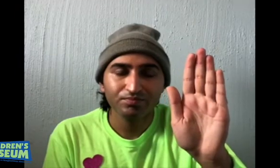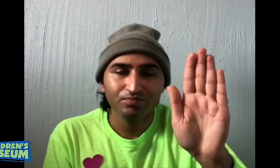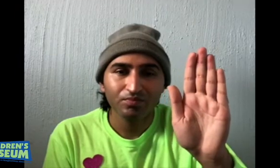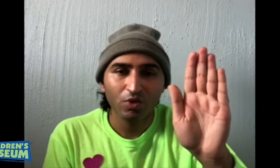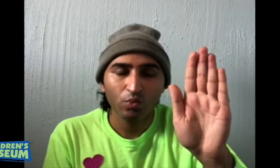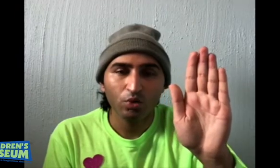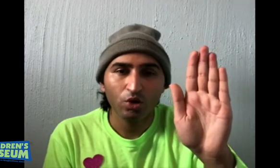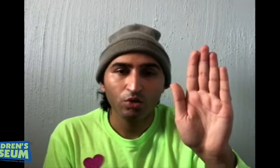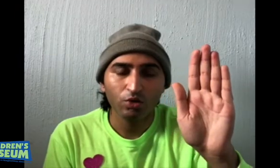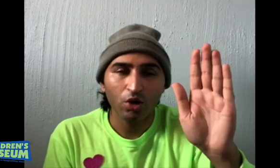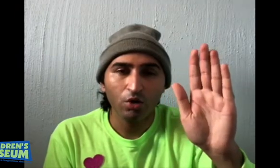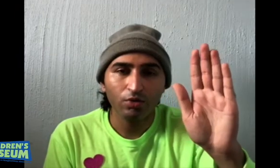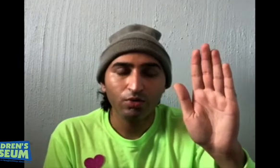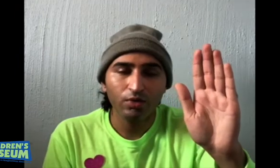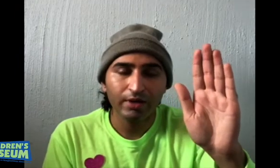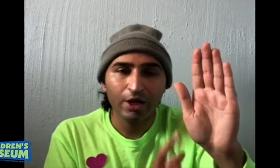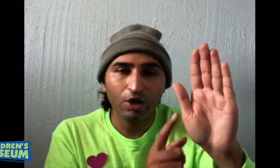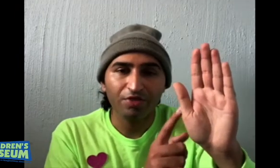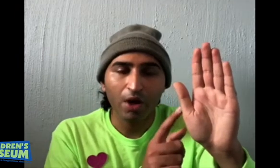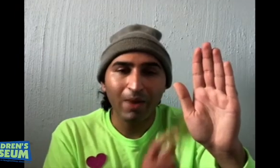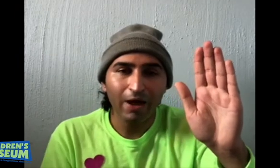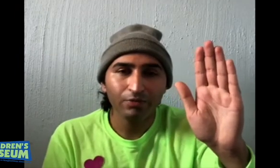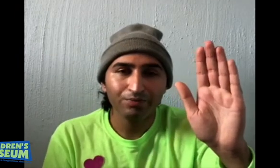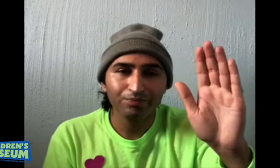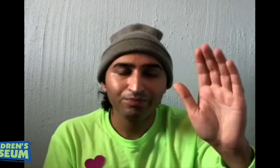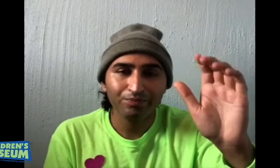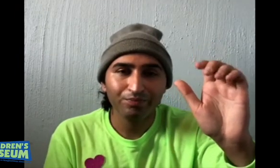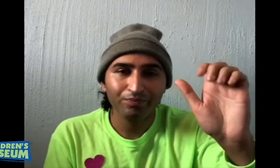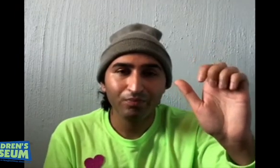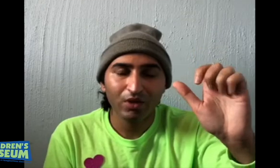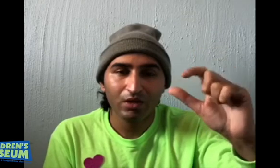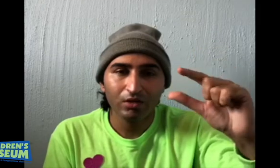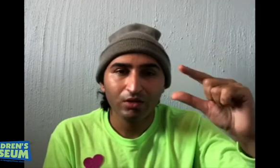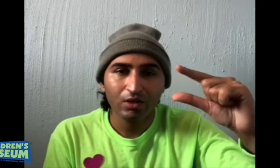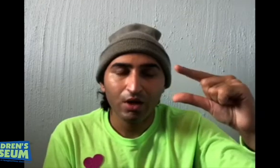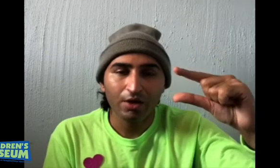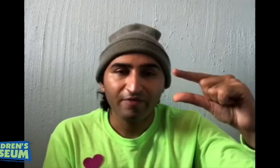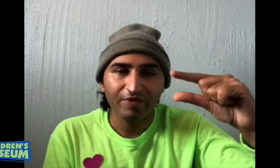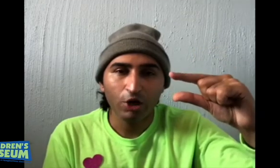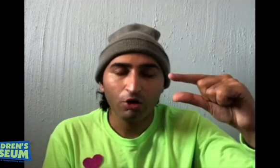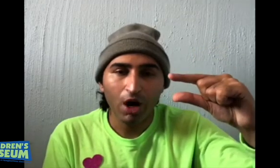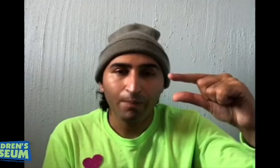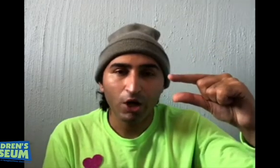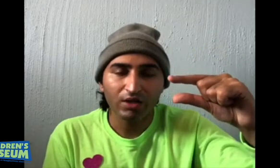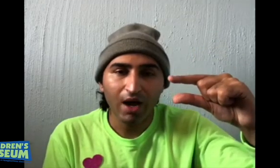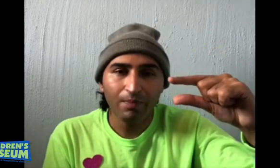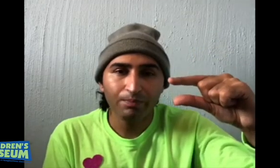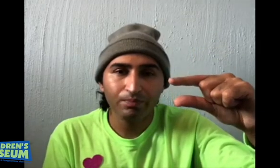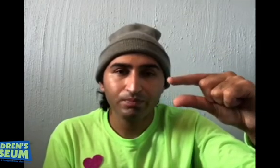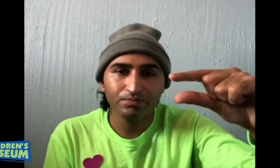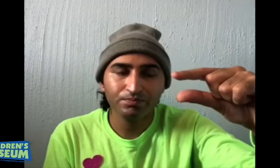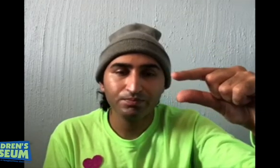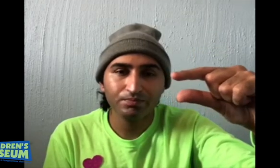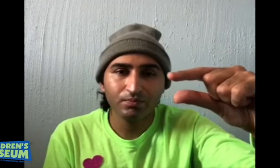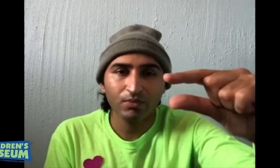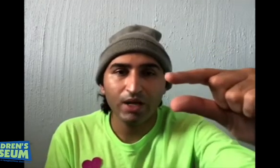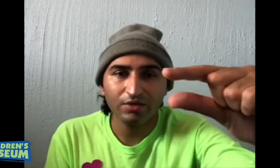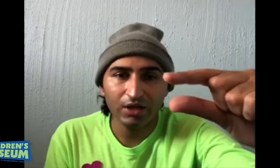We are going to take our thumb out. And a finger up on top. Like this.